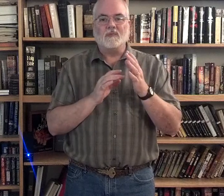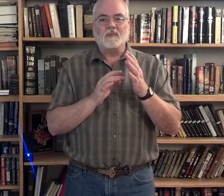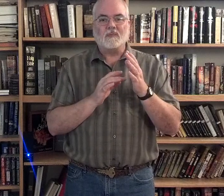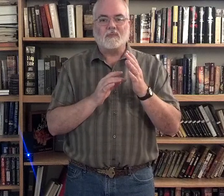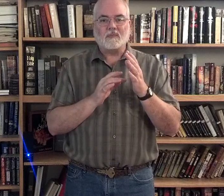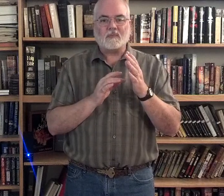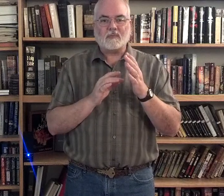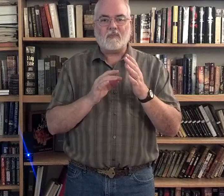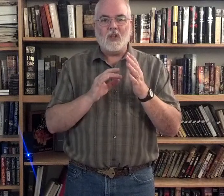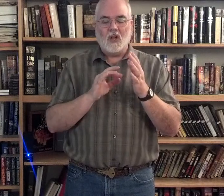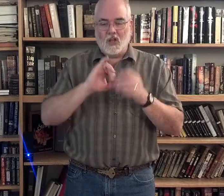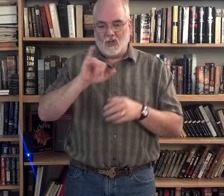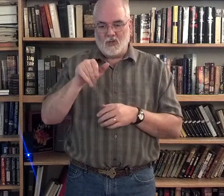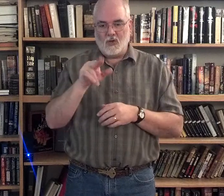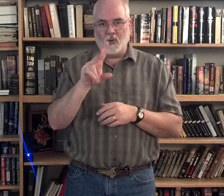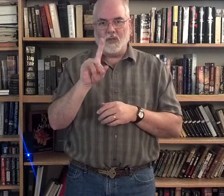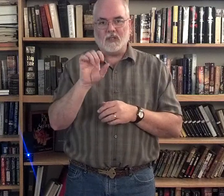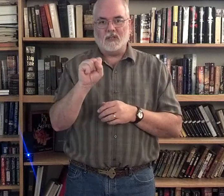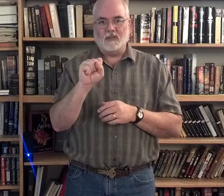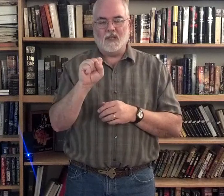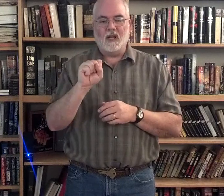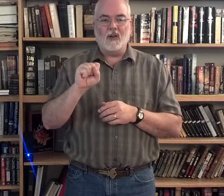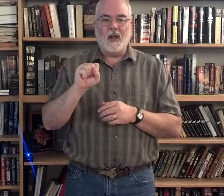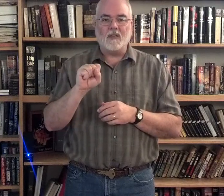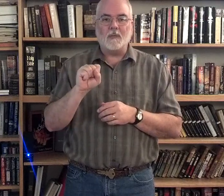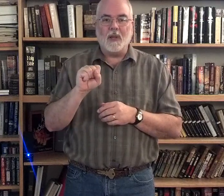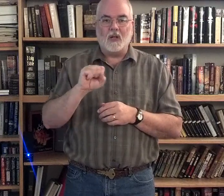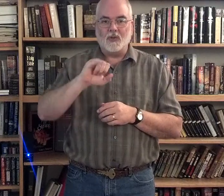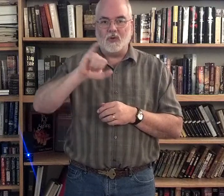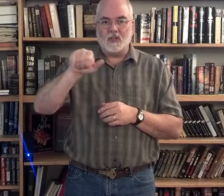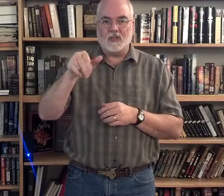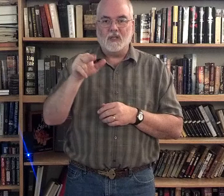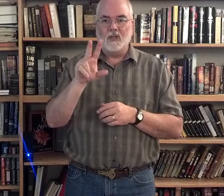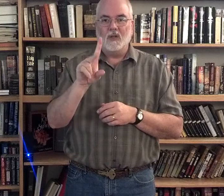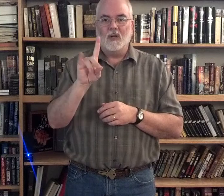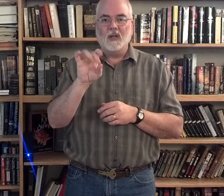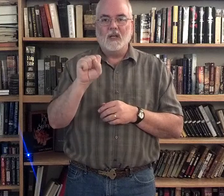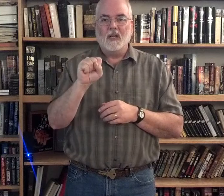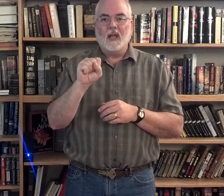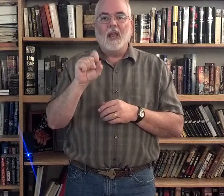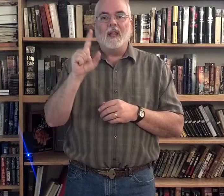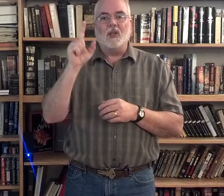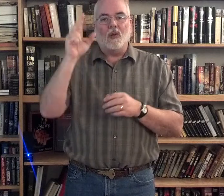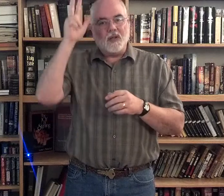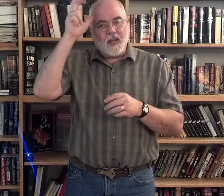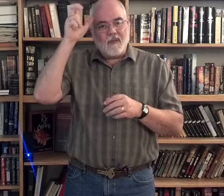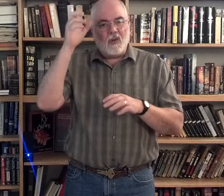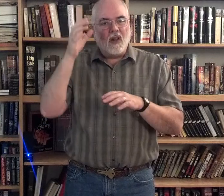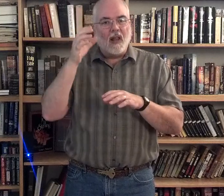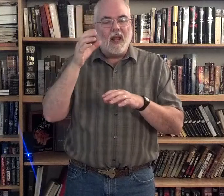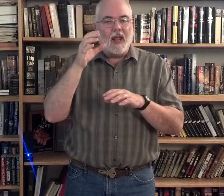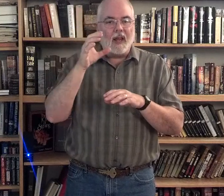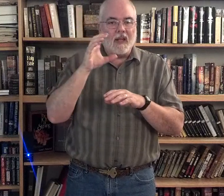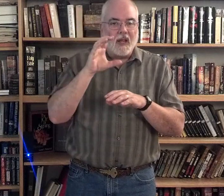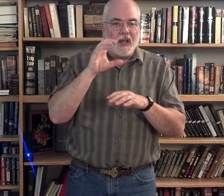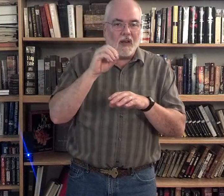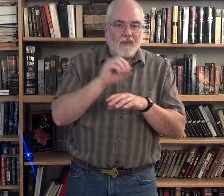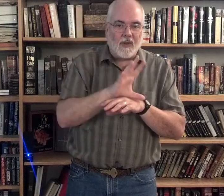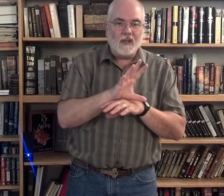Convinced Judas. And, you're going to have to spell Judas. So, the devil convinced.